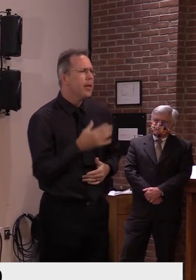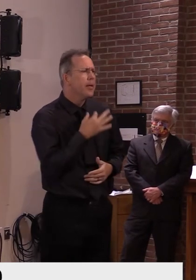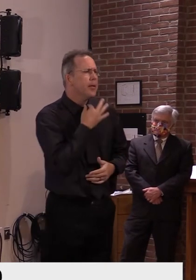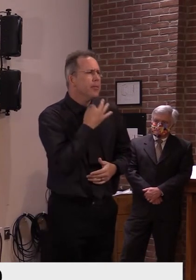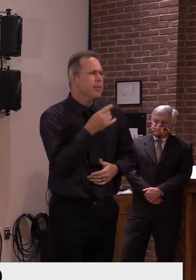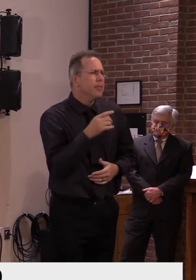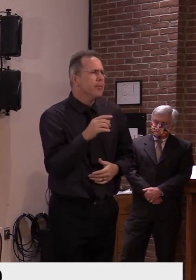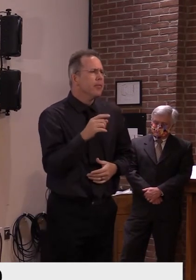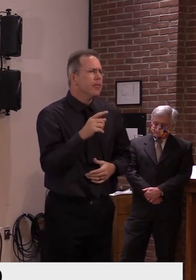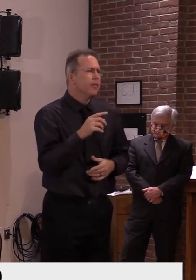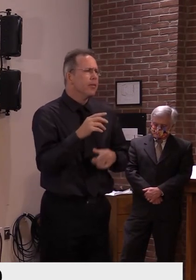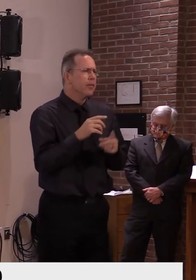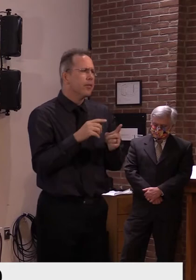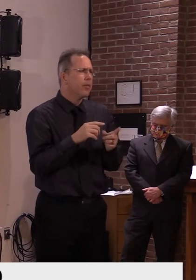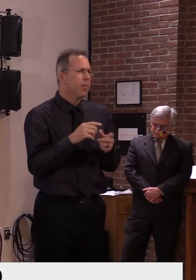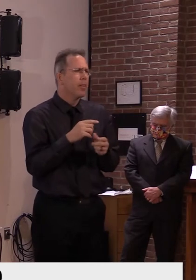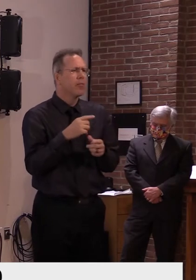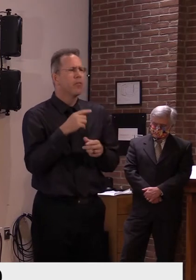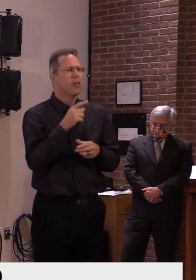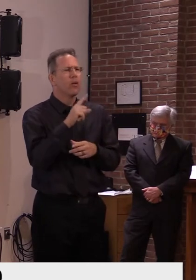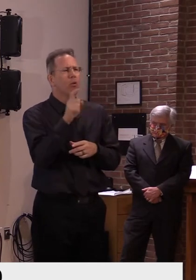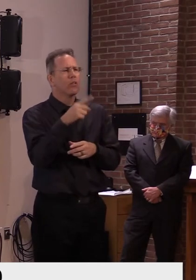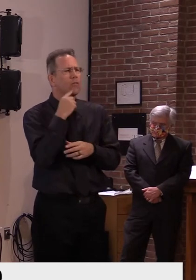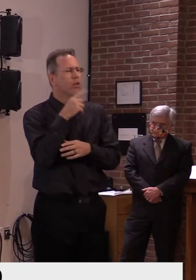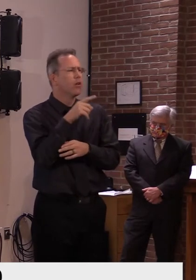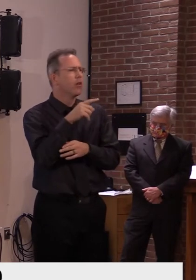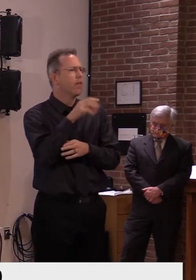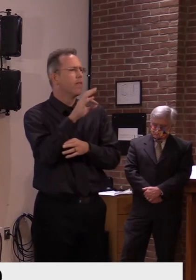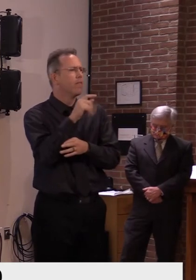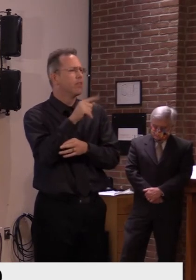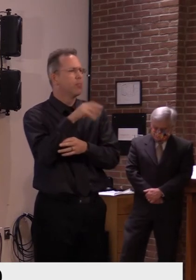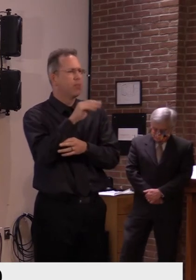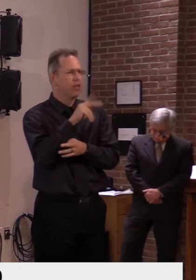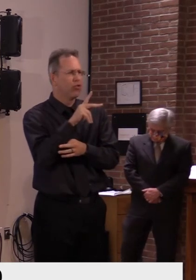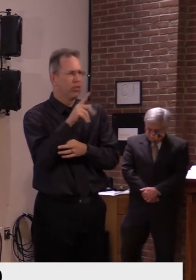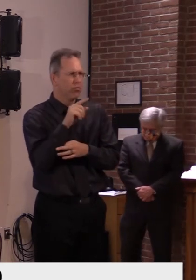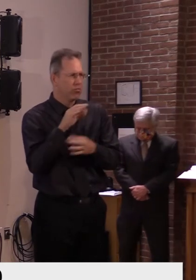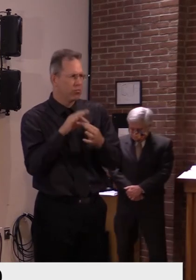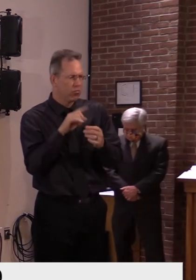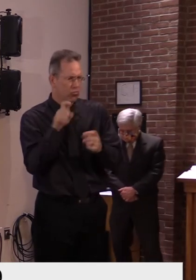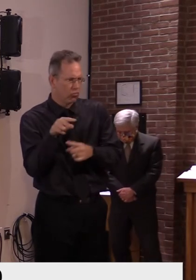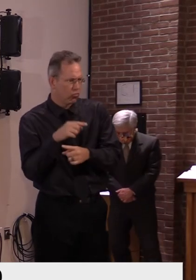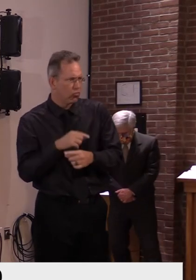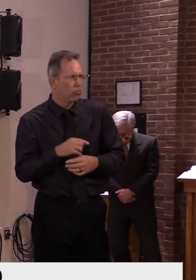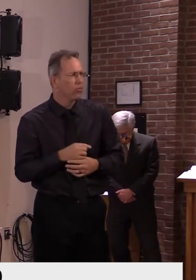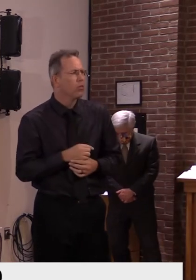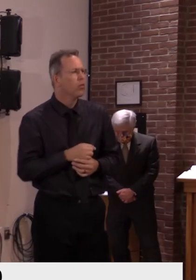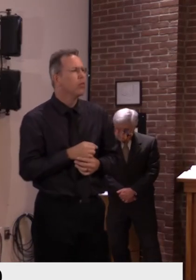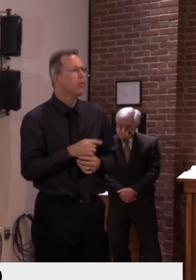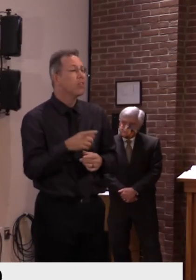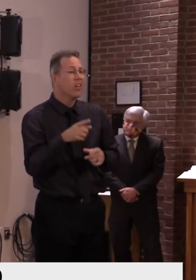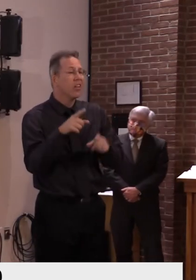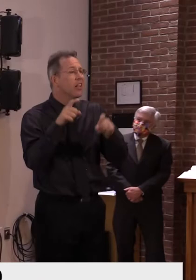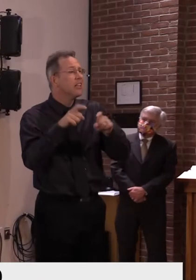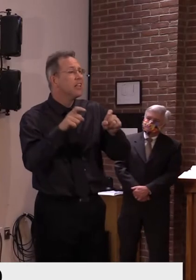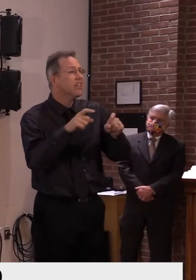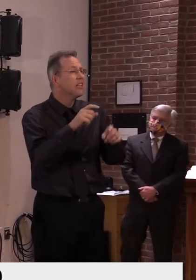study, how long do you have to enroll people in the